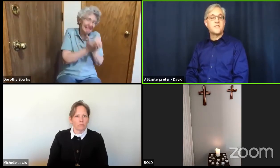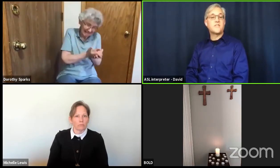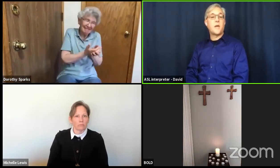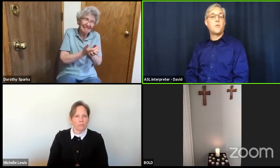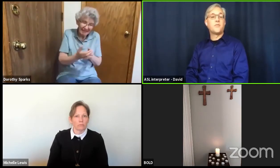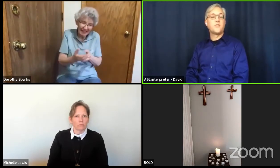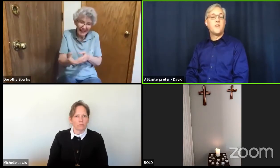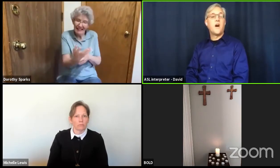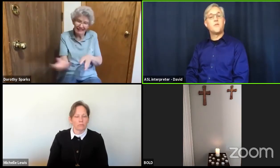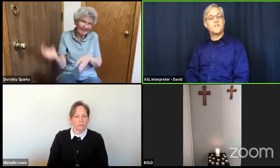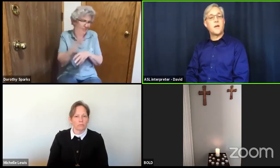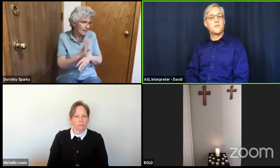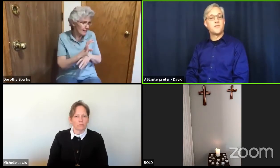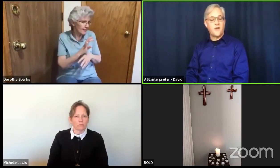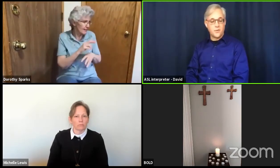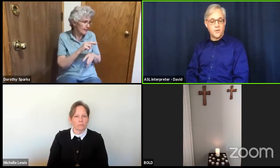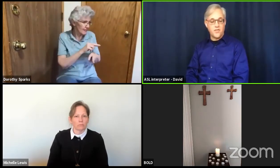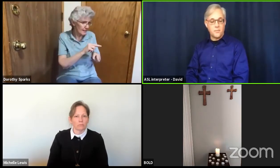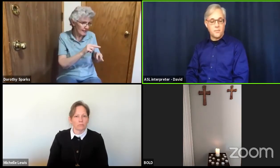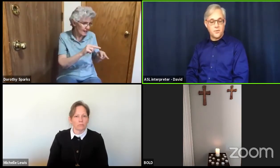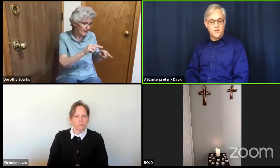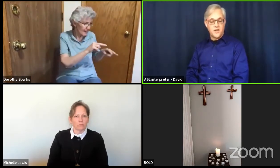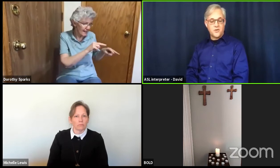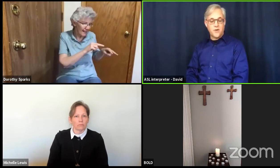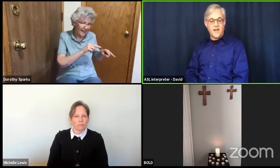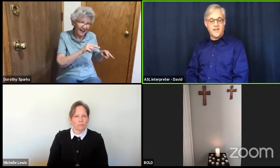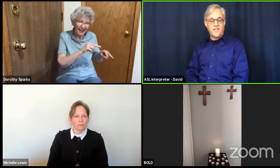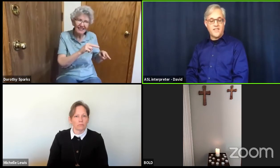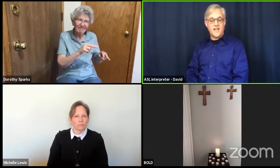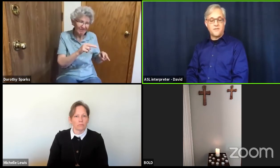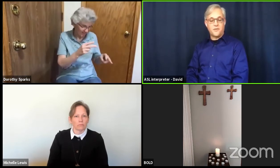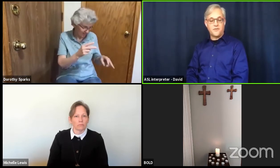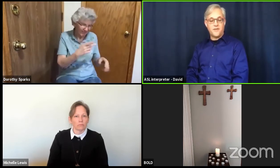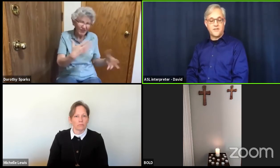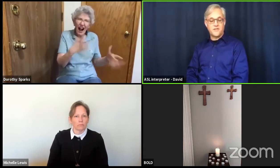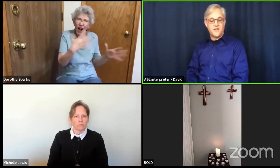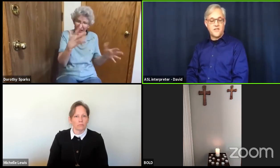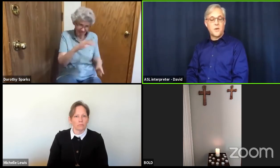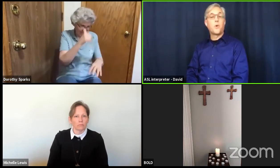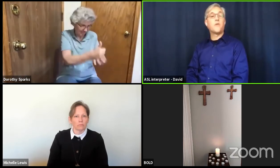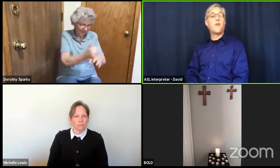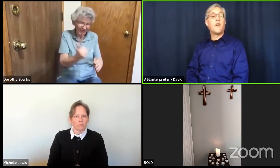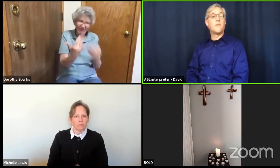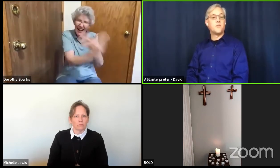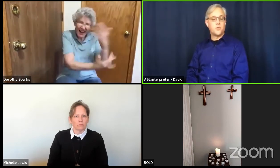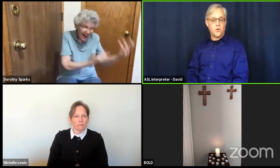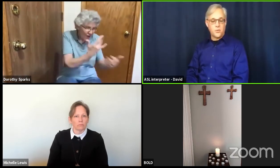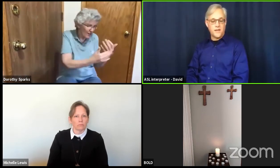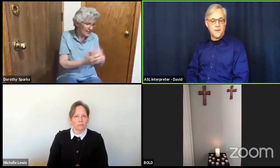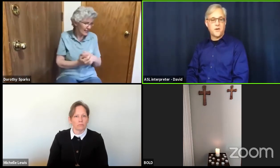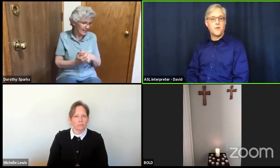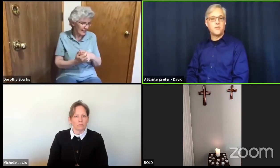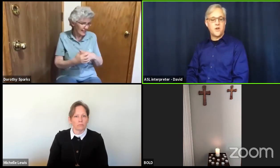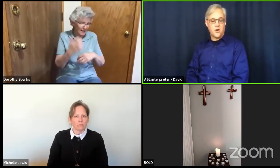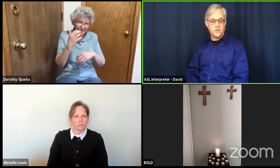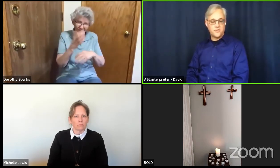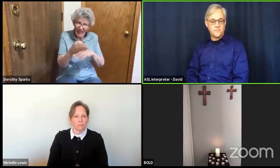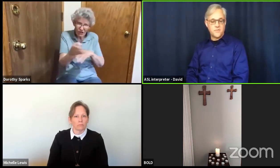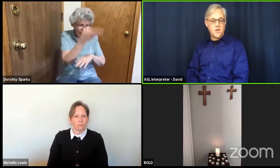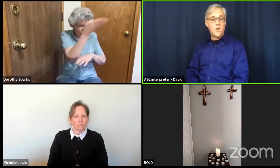followed on the boat, dragging in the net of full fish. They weren't far from the shore, only about 100 yards. When they